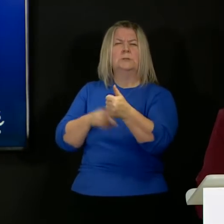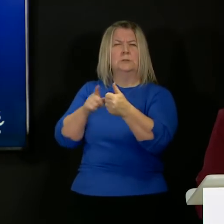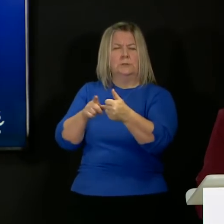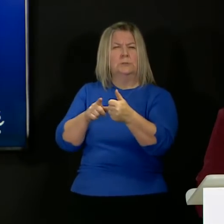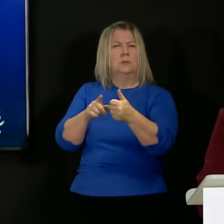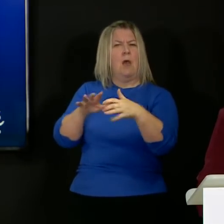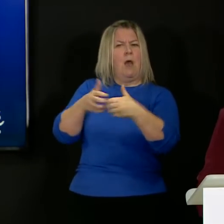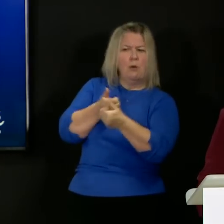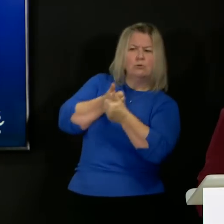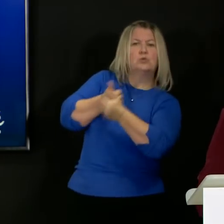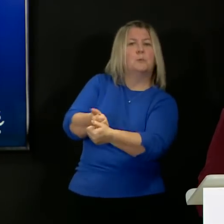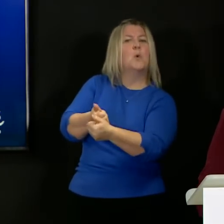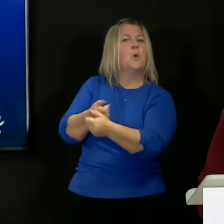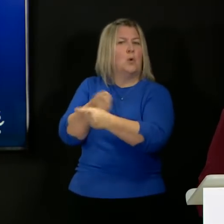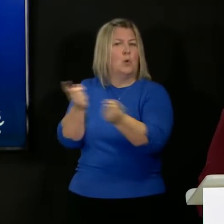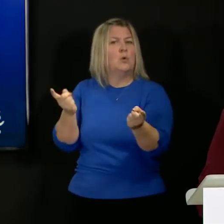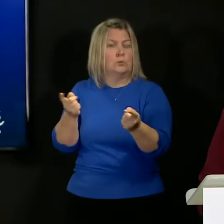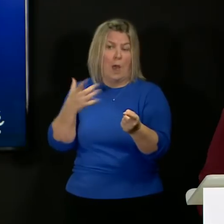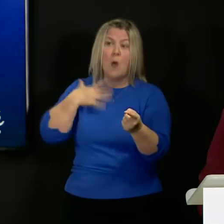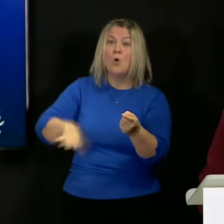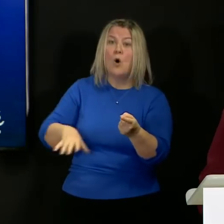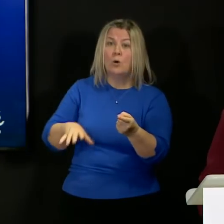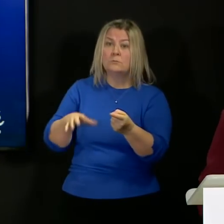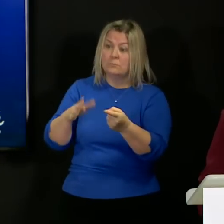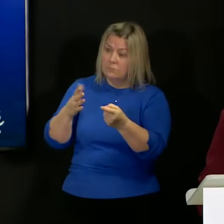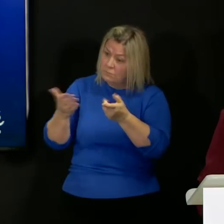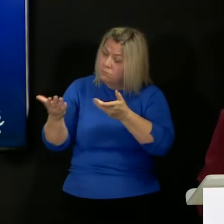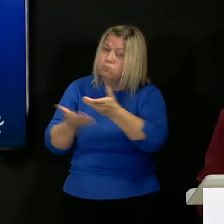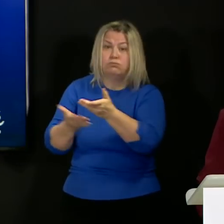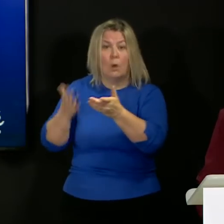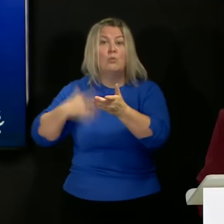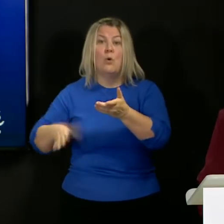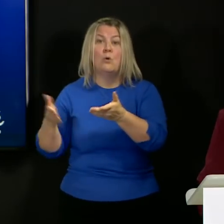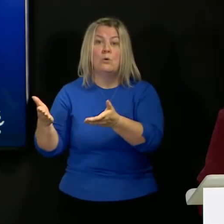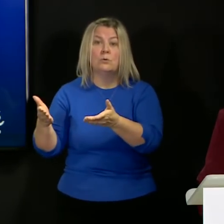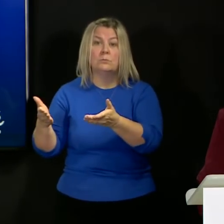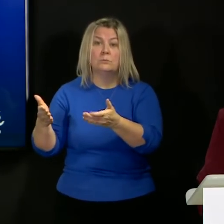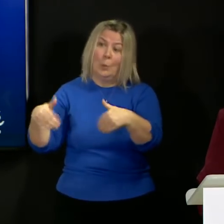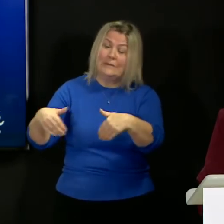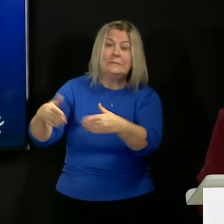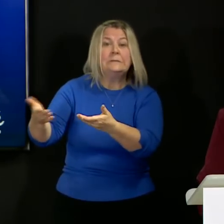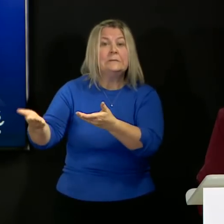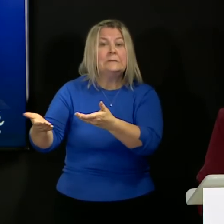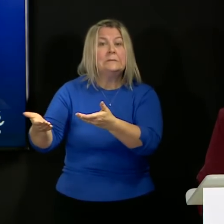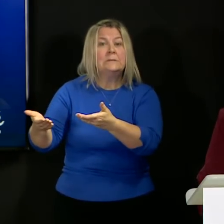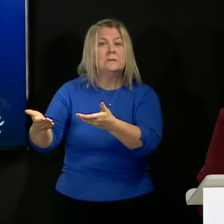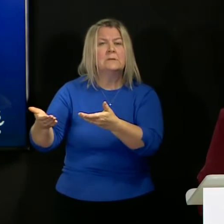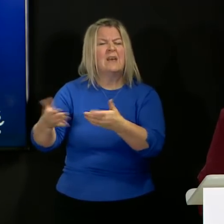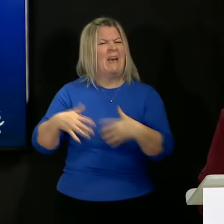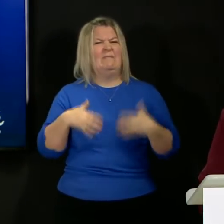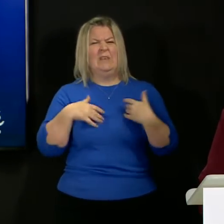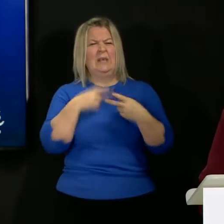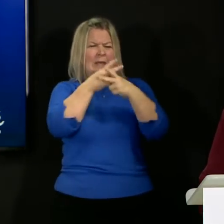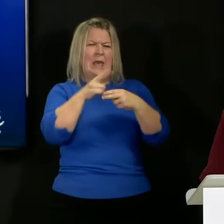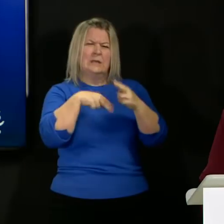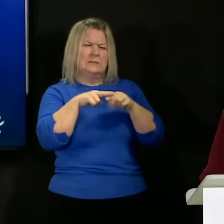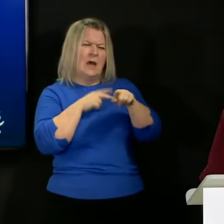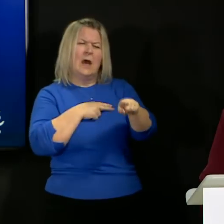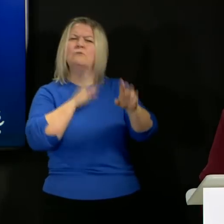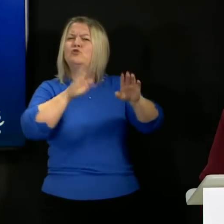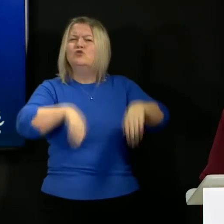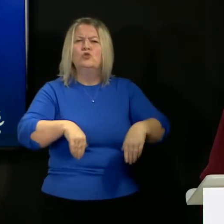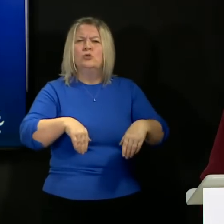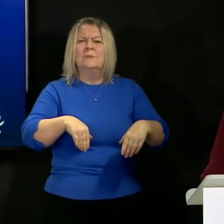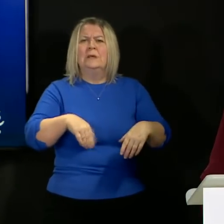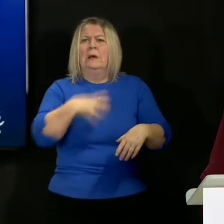that. I'm very keen to have that discussion because I do not think any care worker should be in that very difficult position